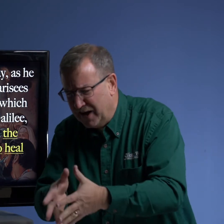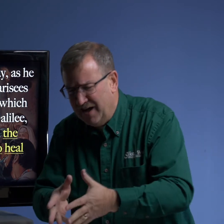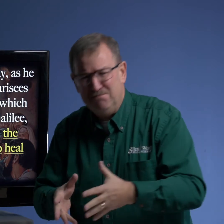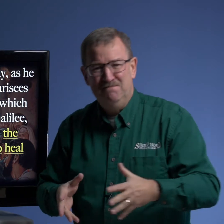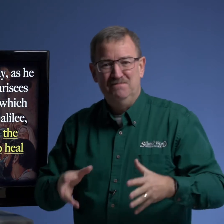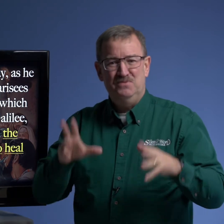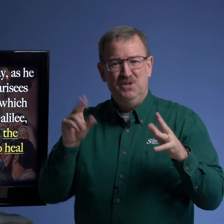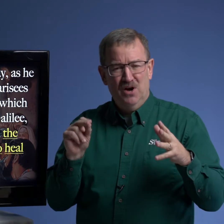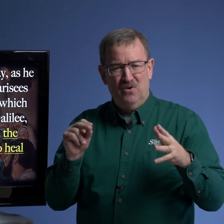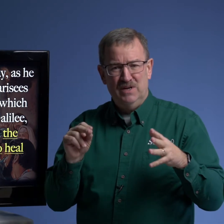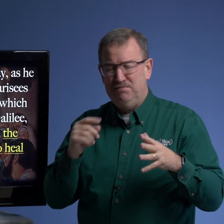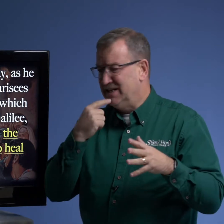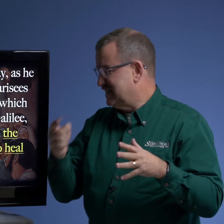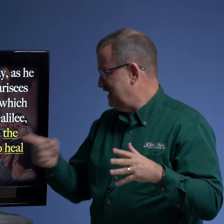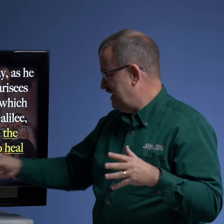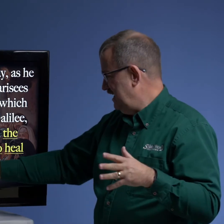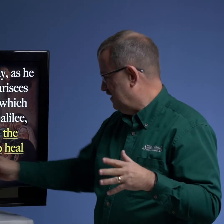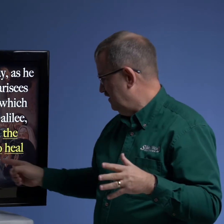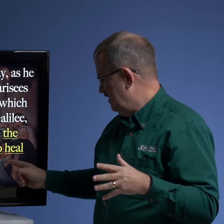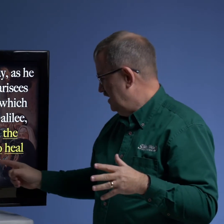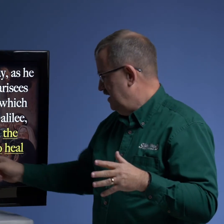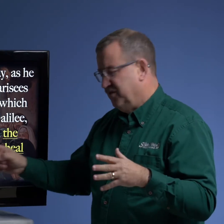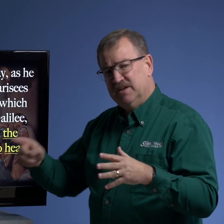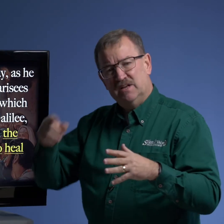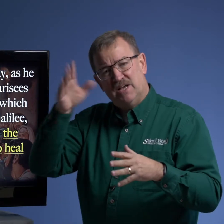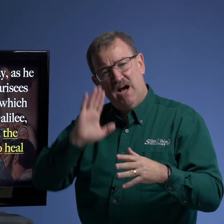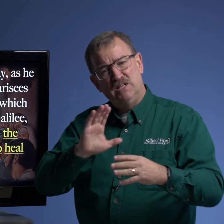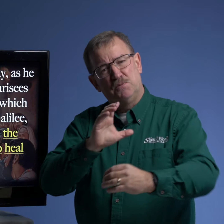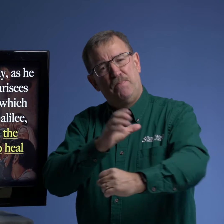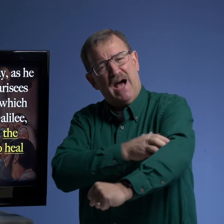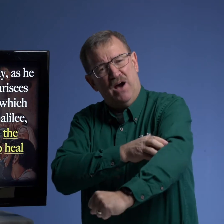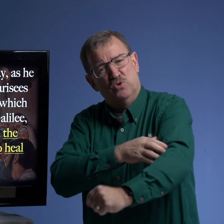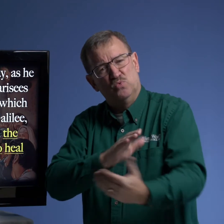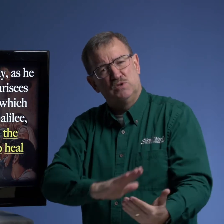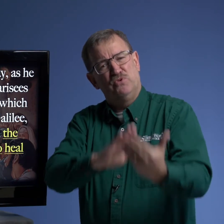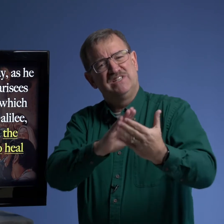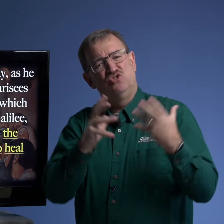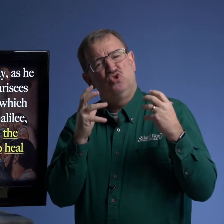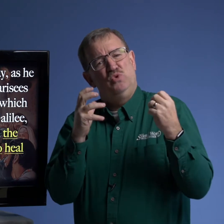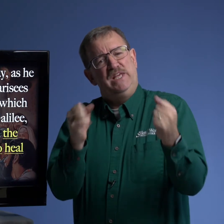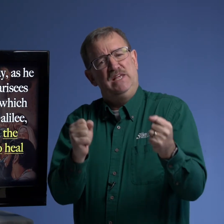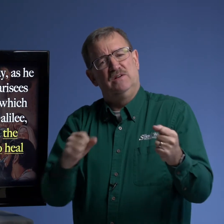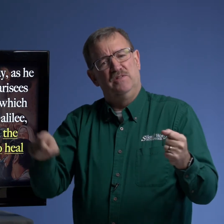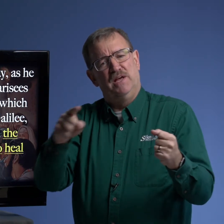up no but it says here that god's power was present to heal them